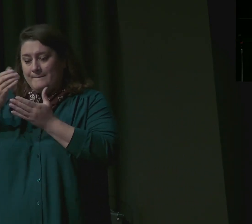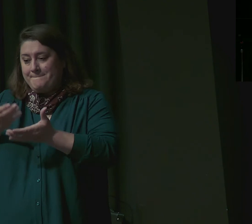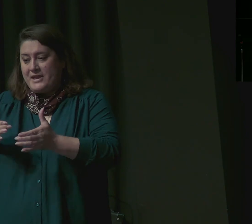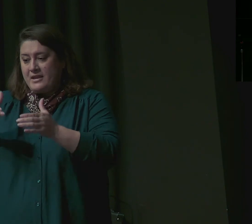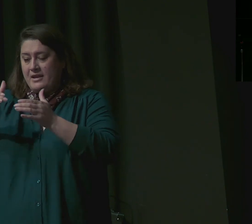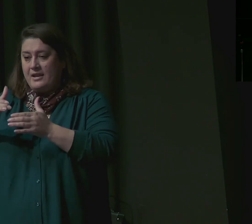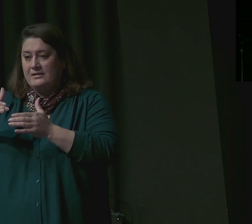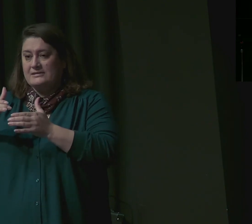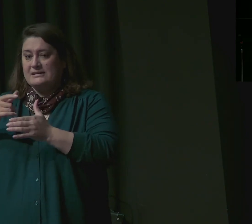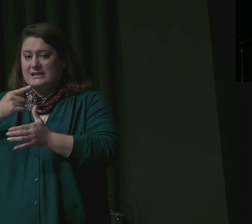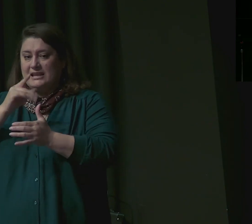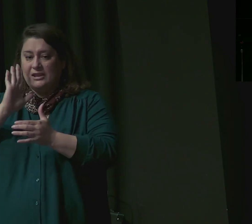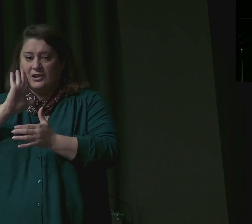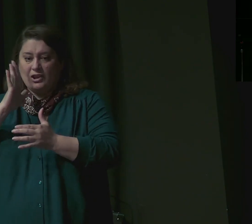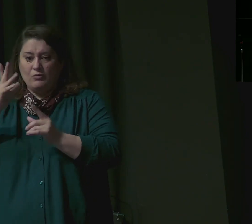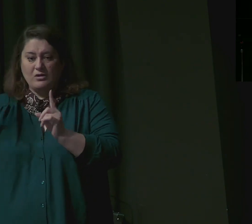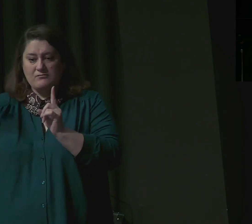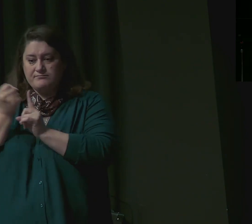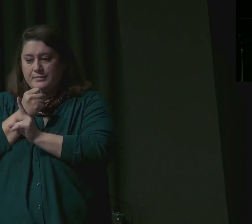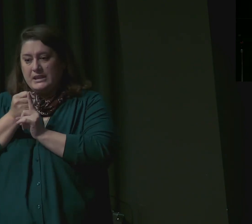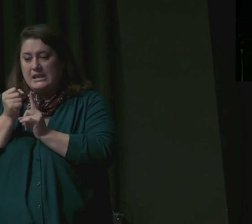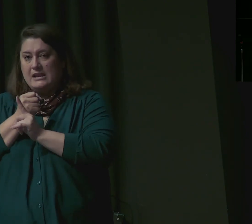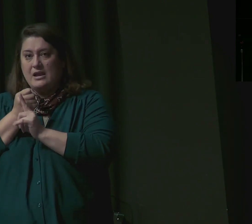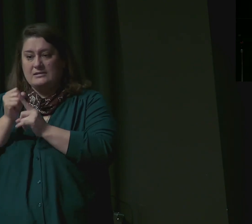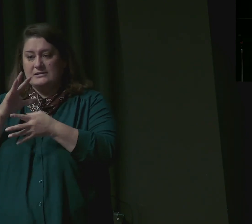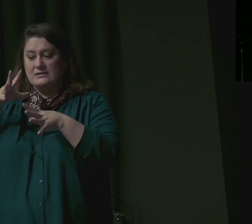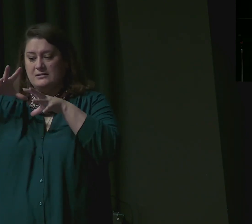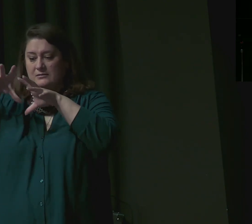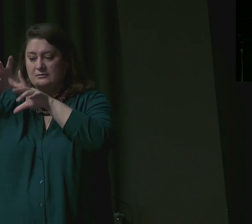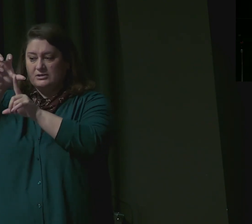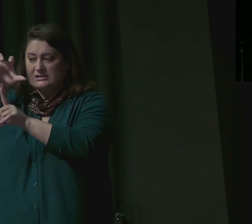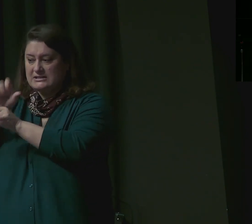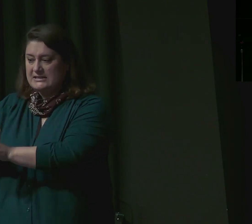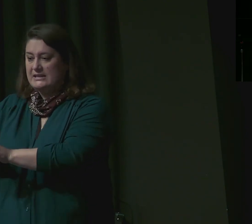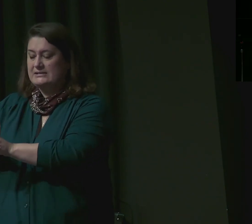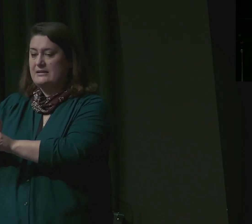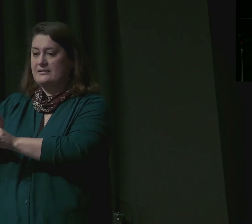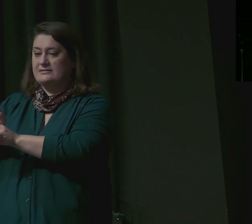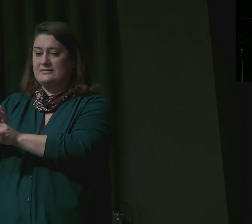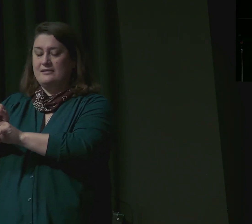to make us his servants and to seize our donkeys.